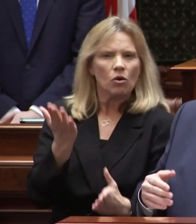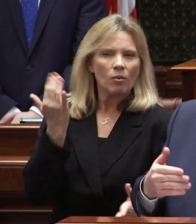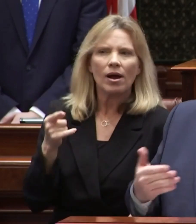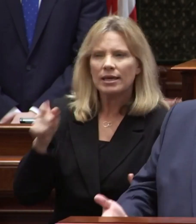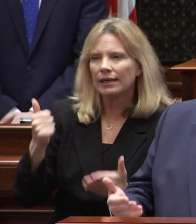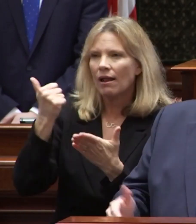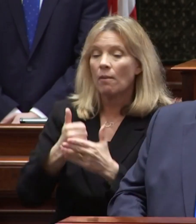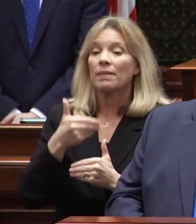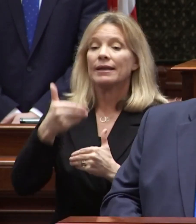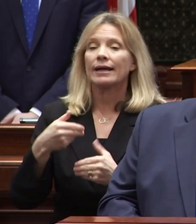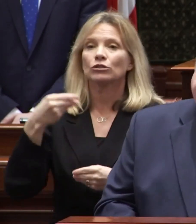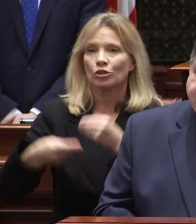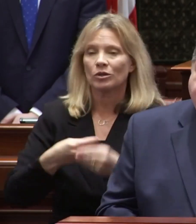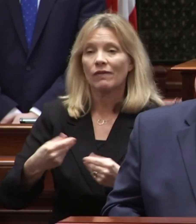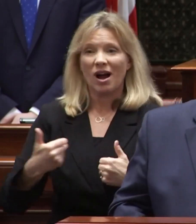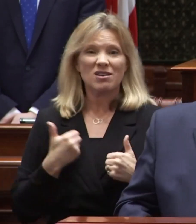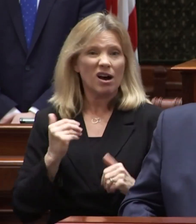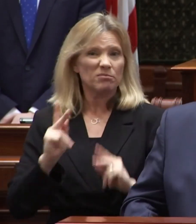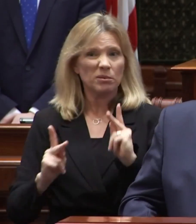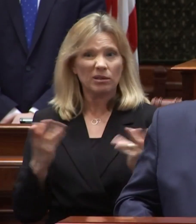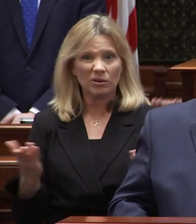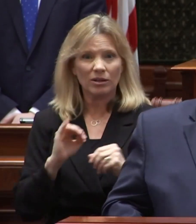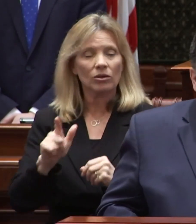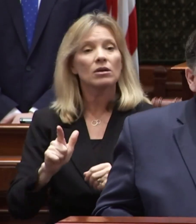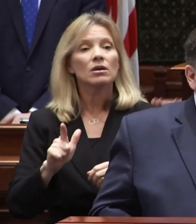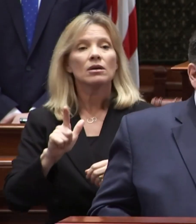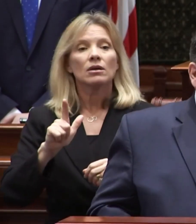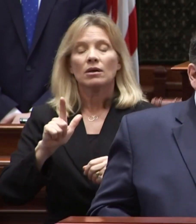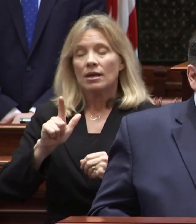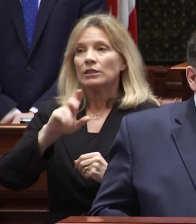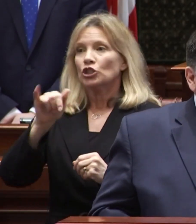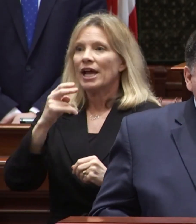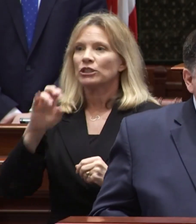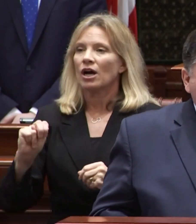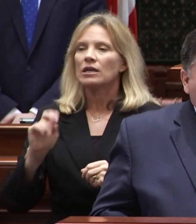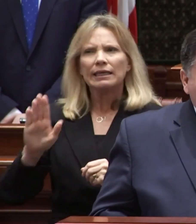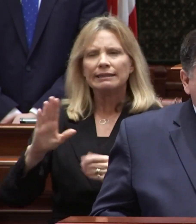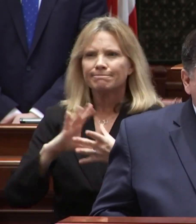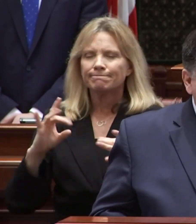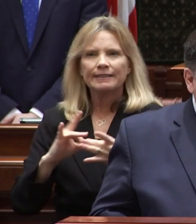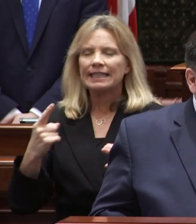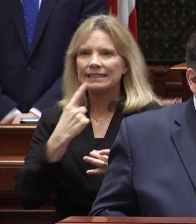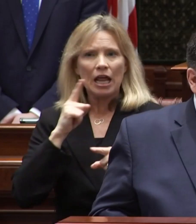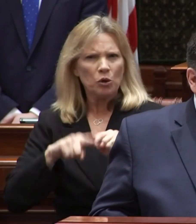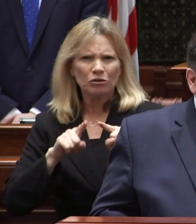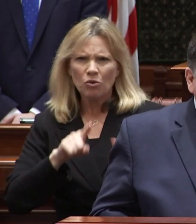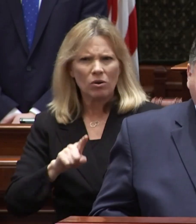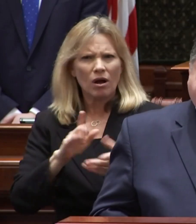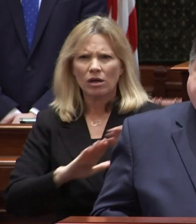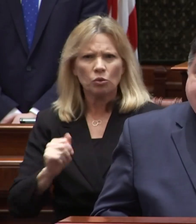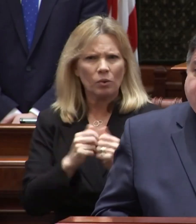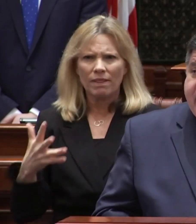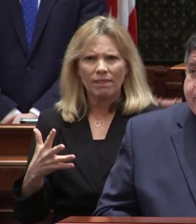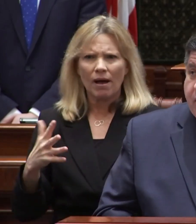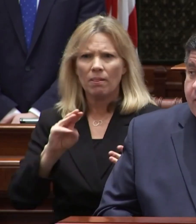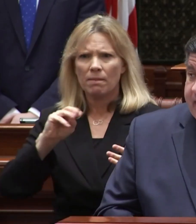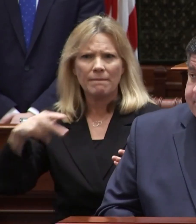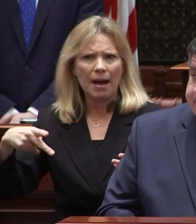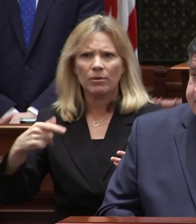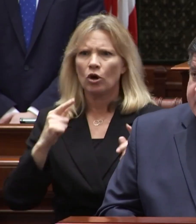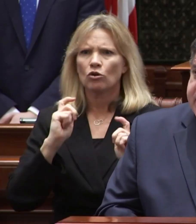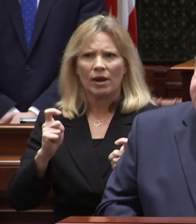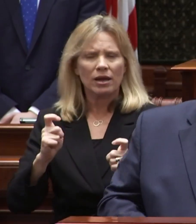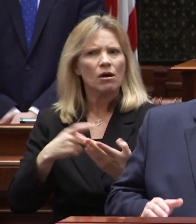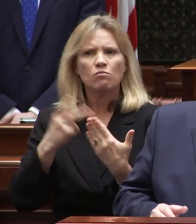he can help the next generation of young illinoisans in jay sean's words he could not have attended college without the map grant